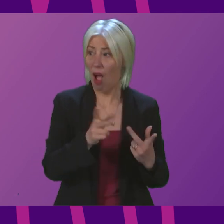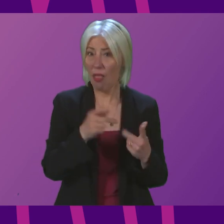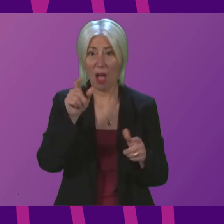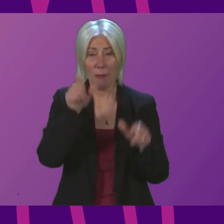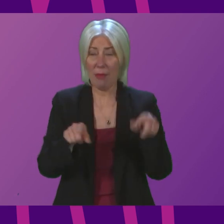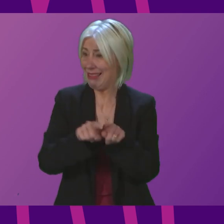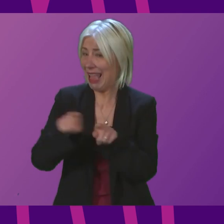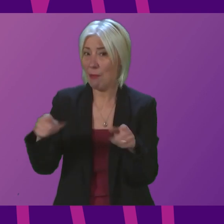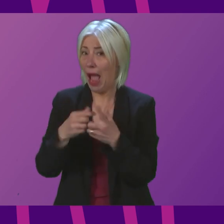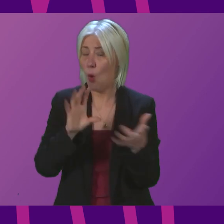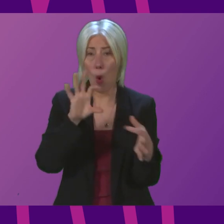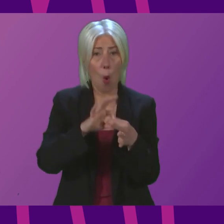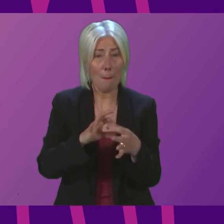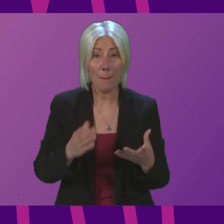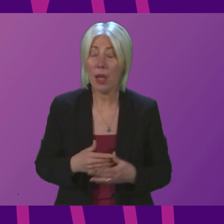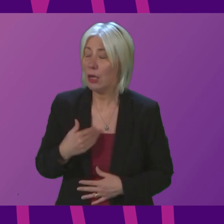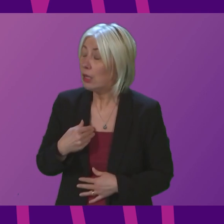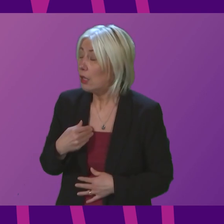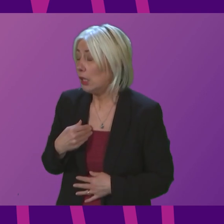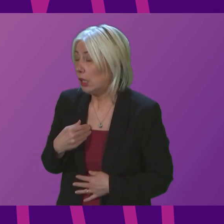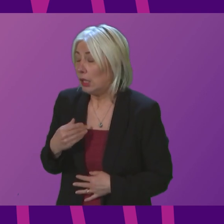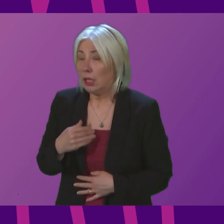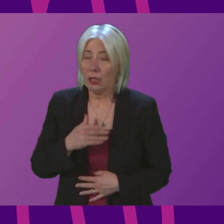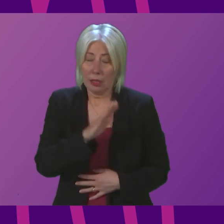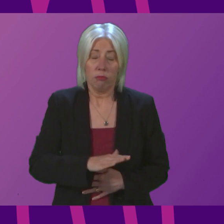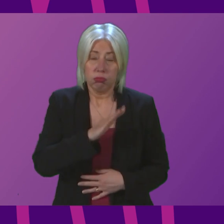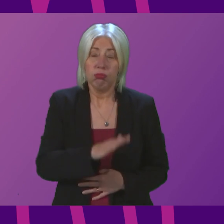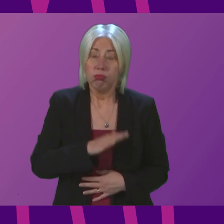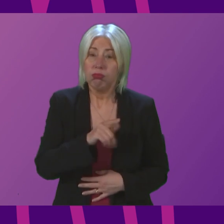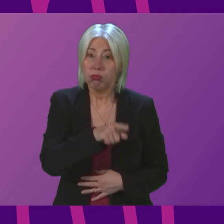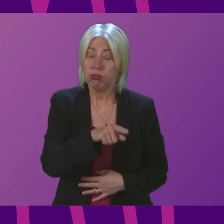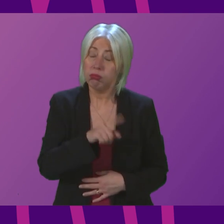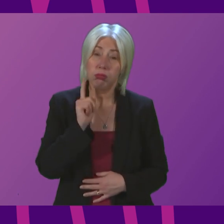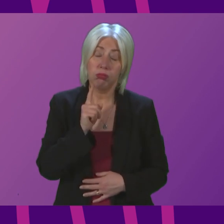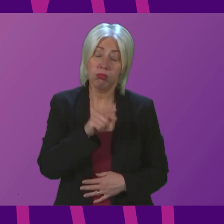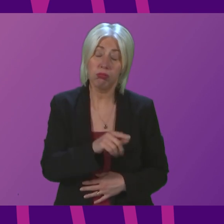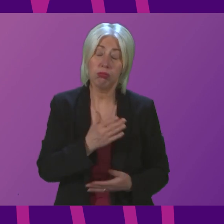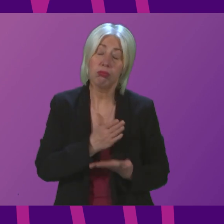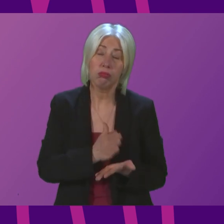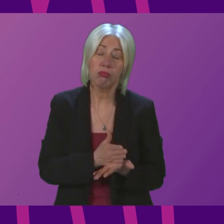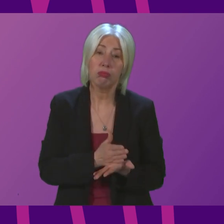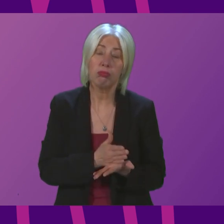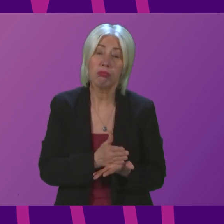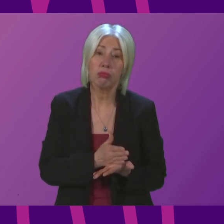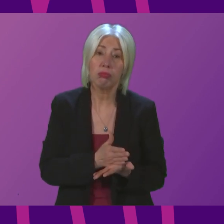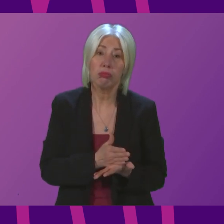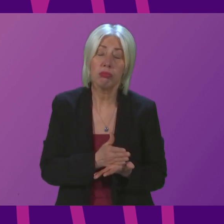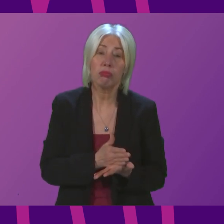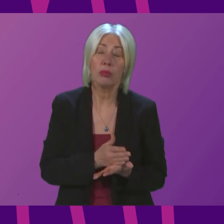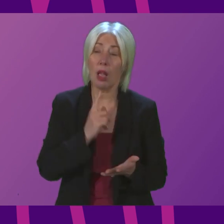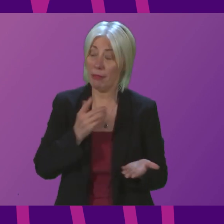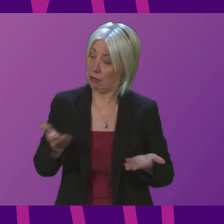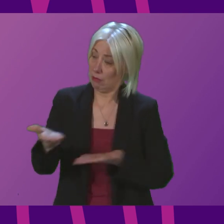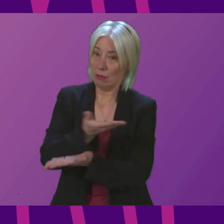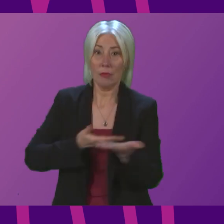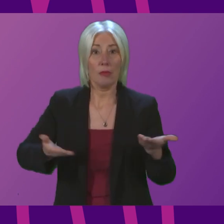Deputy First Minister I sympathise entirely with the position that Leanne finds herself in and that is why the discussions